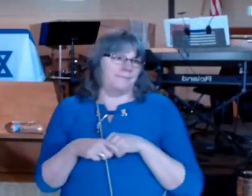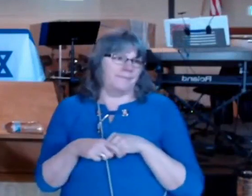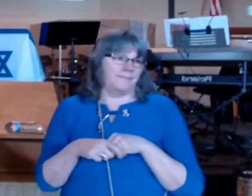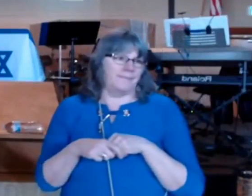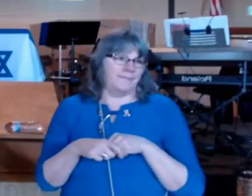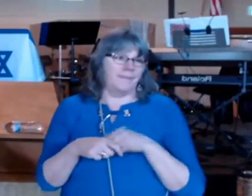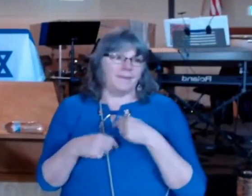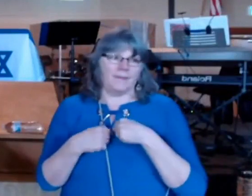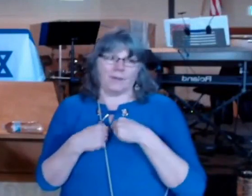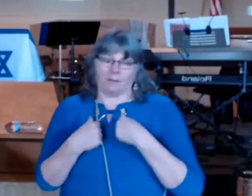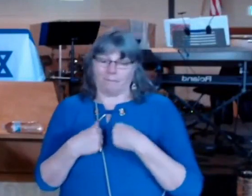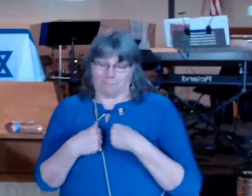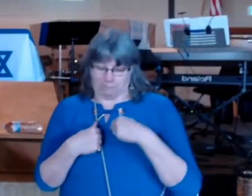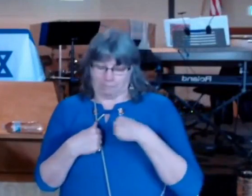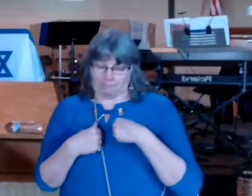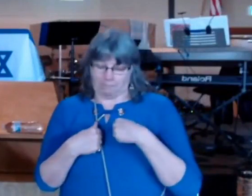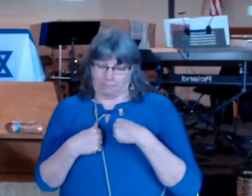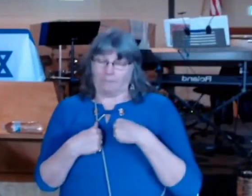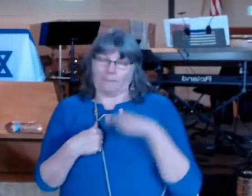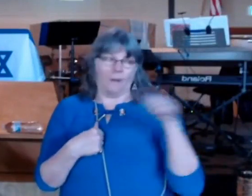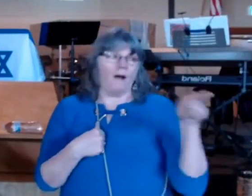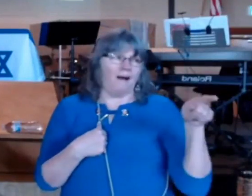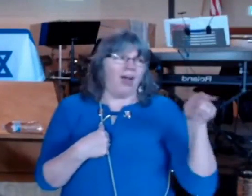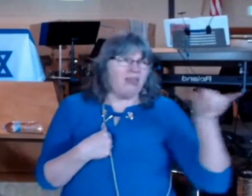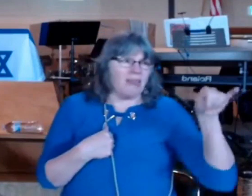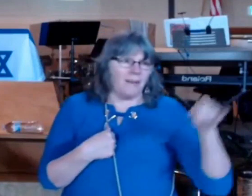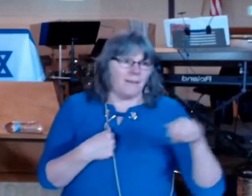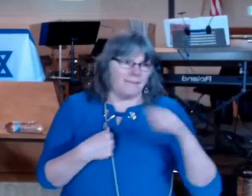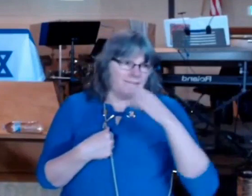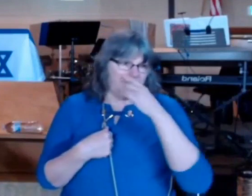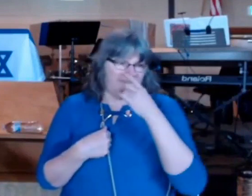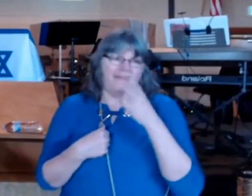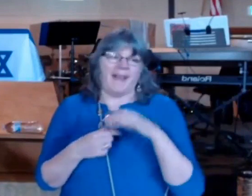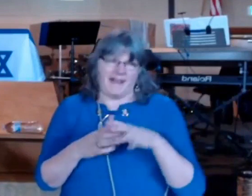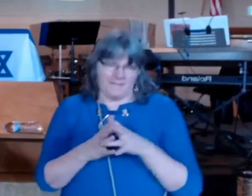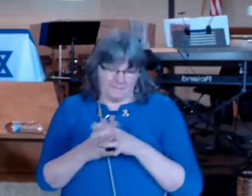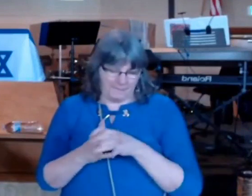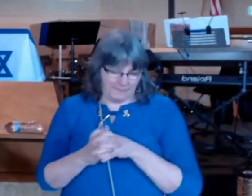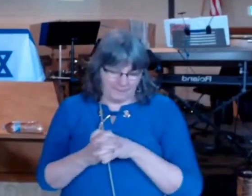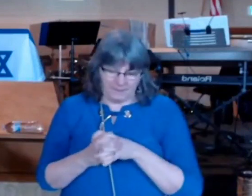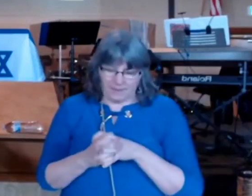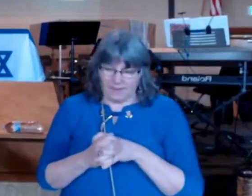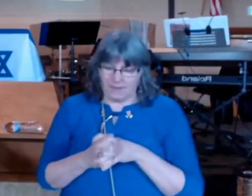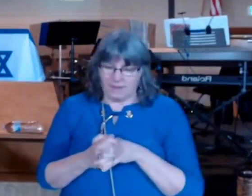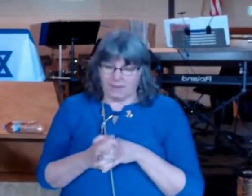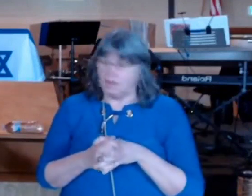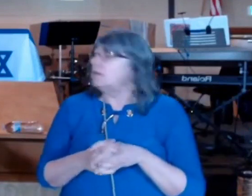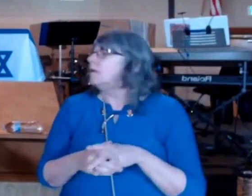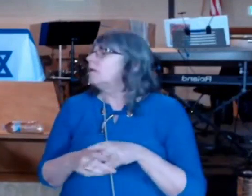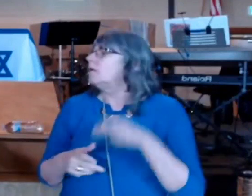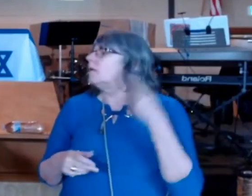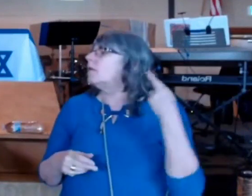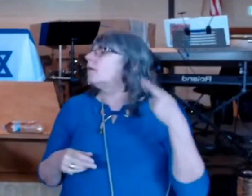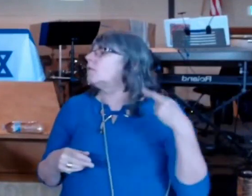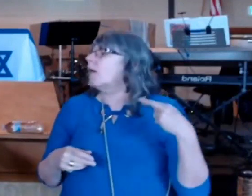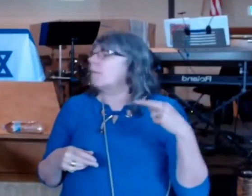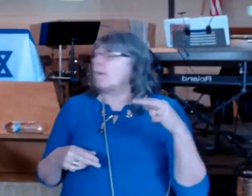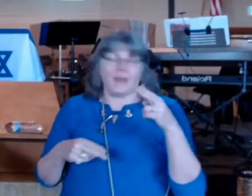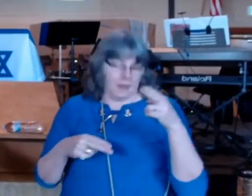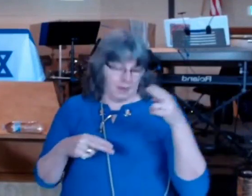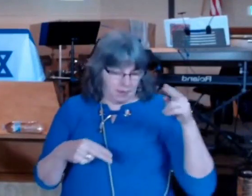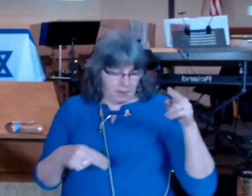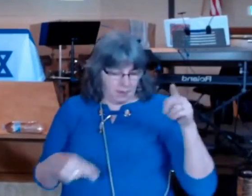can't believe this so it's pretty good don't want to get too psychological here but there is a rabbi and psychologist